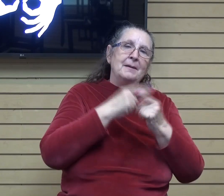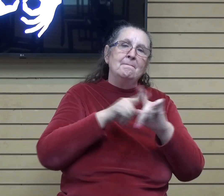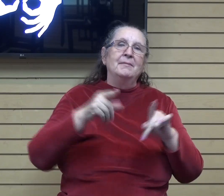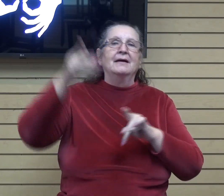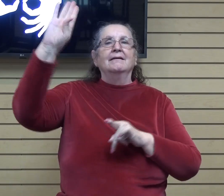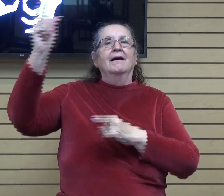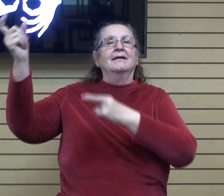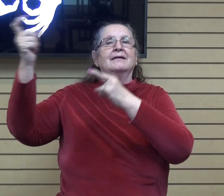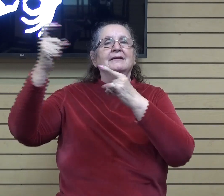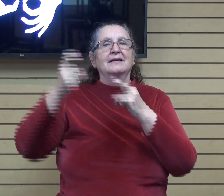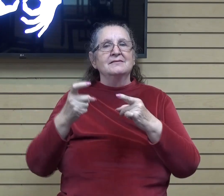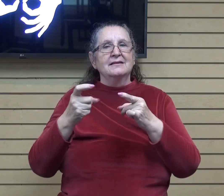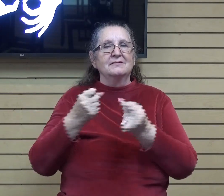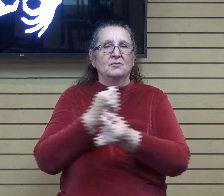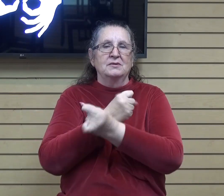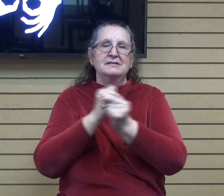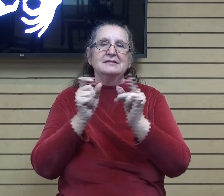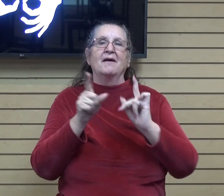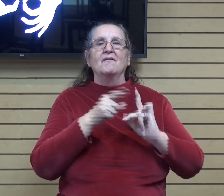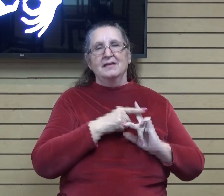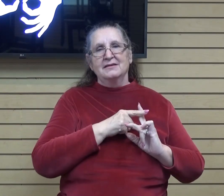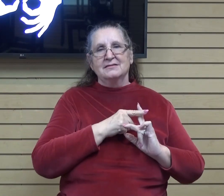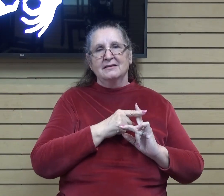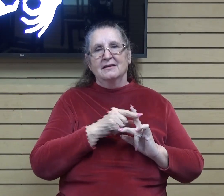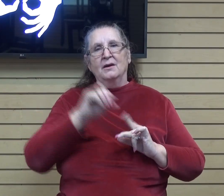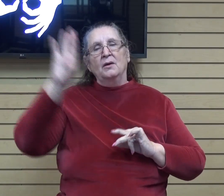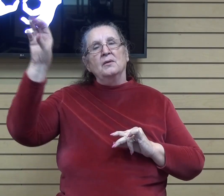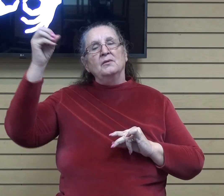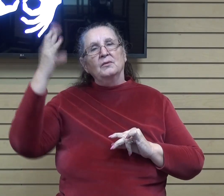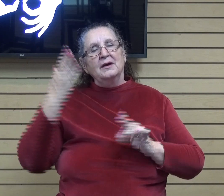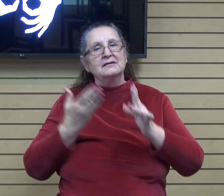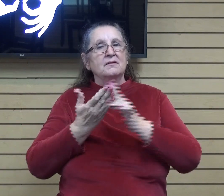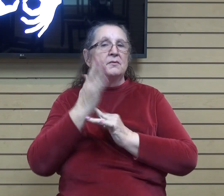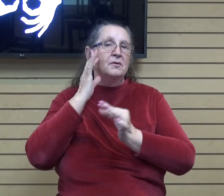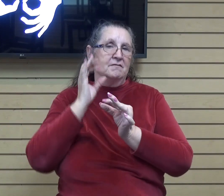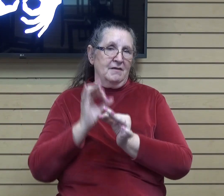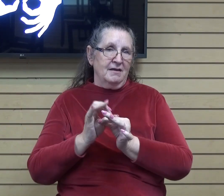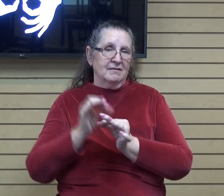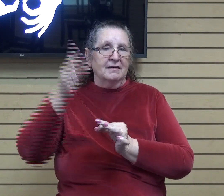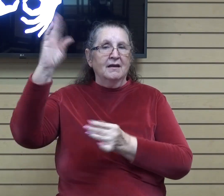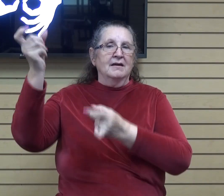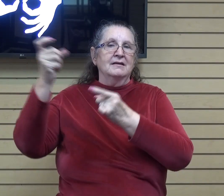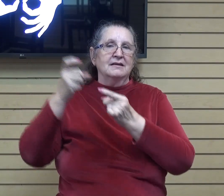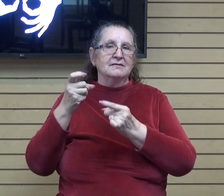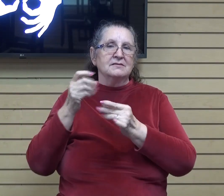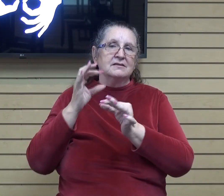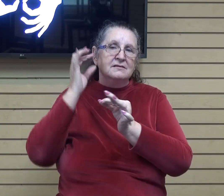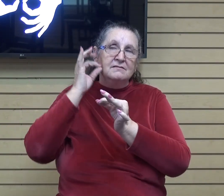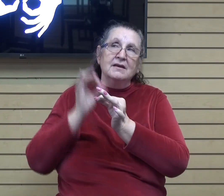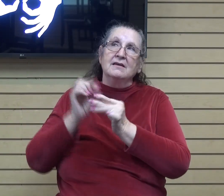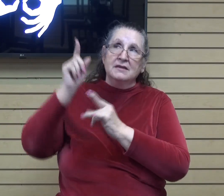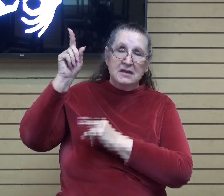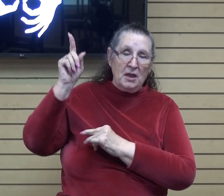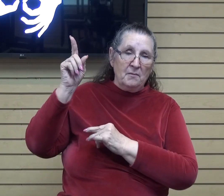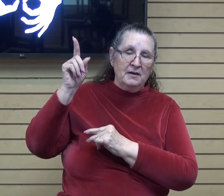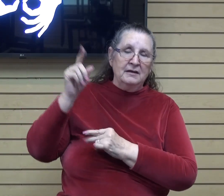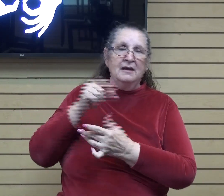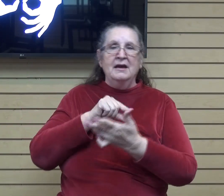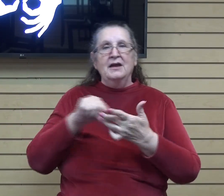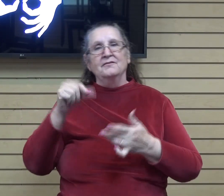us with salvation, with grace, through faith. God gives us faith in him. And then verse 10 gives us